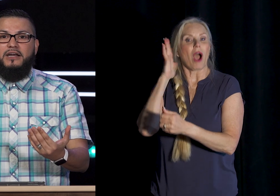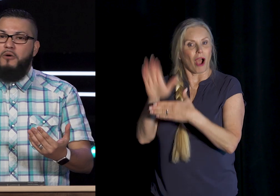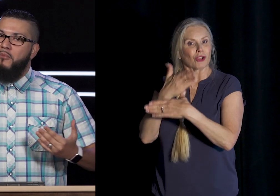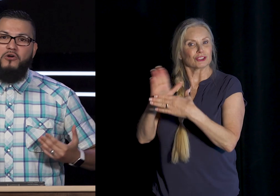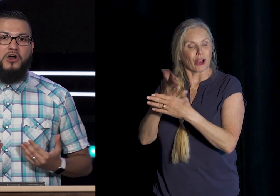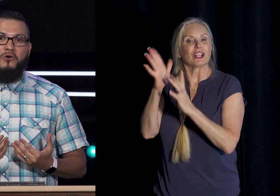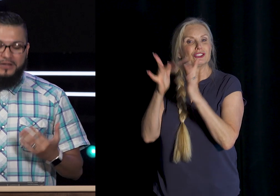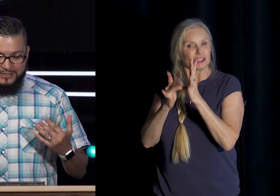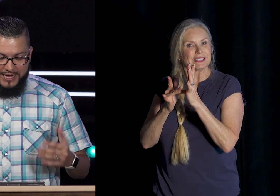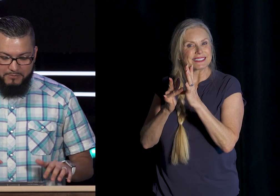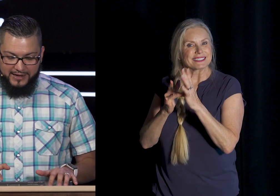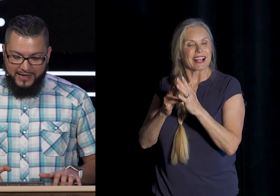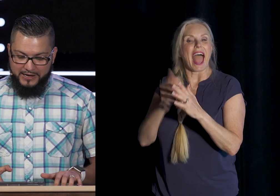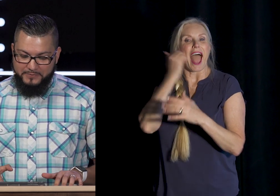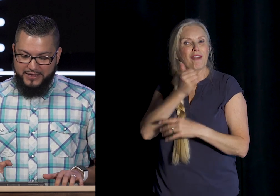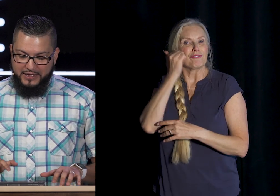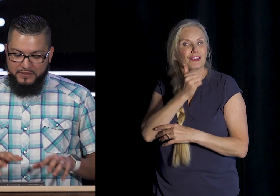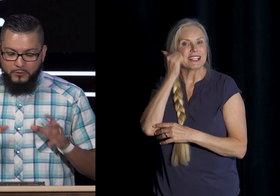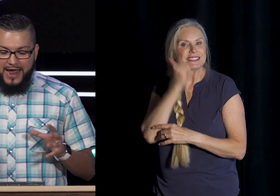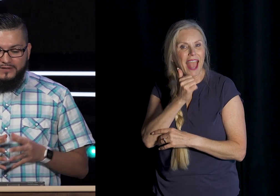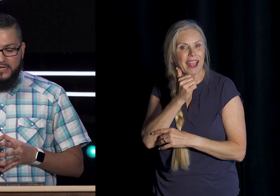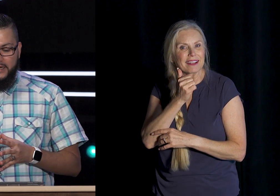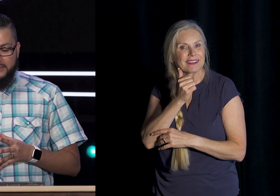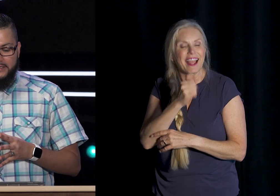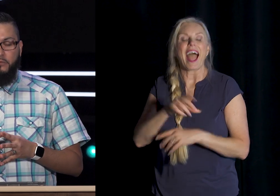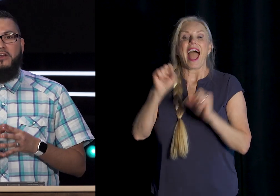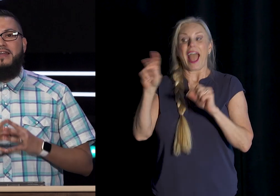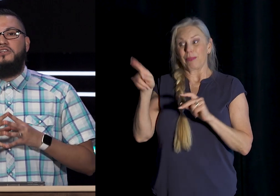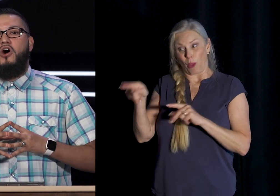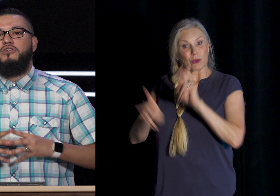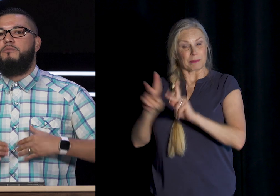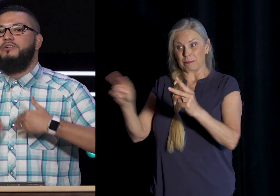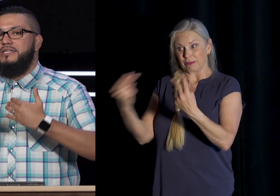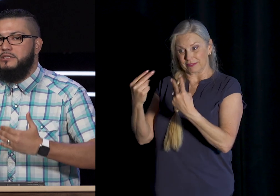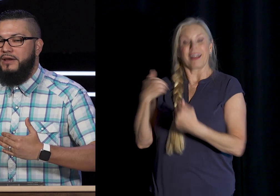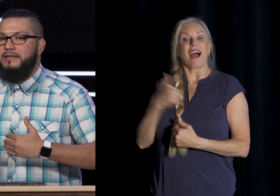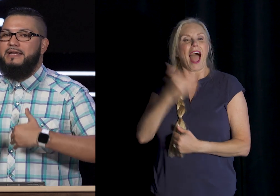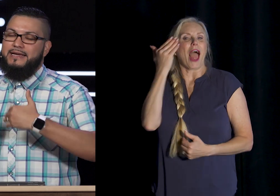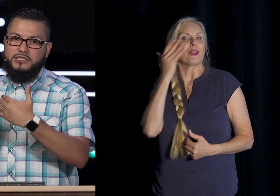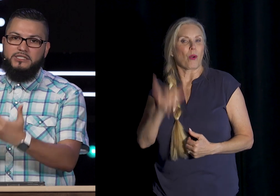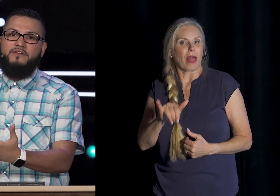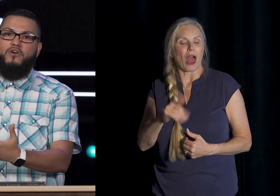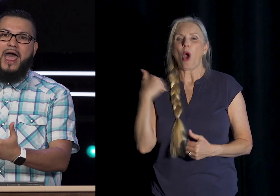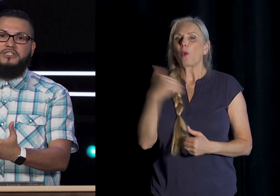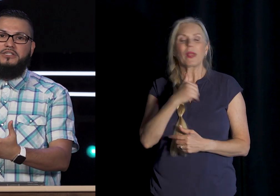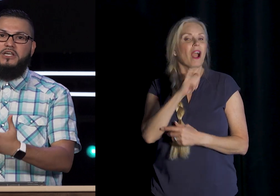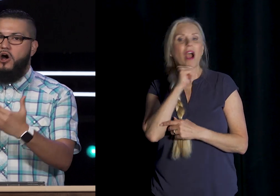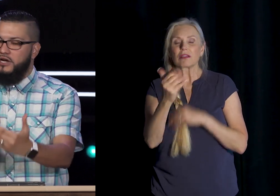More known Day by day The reality is Is that we are not Called to participate Into sinful actions On